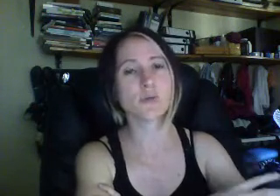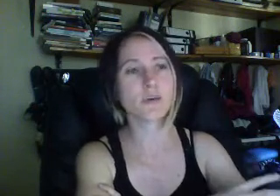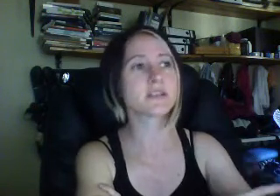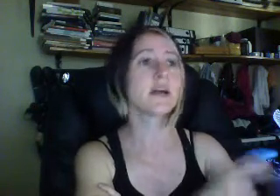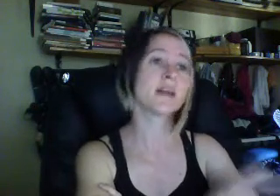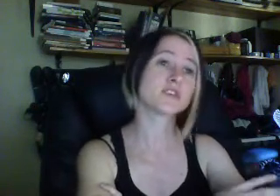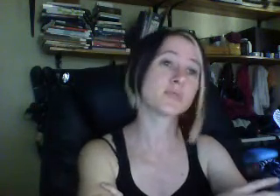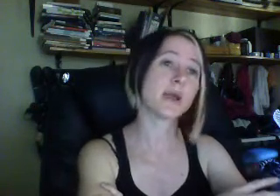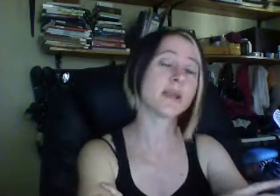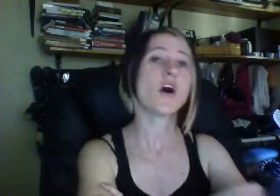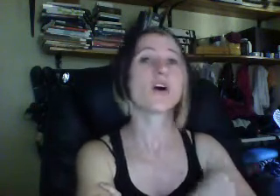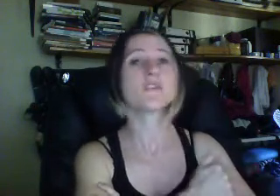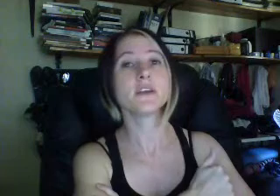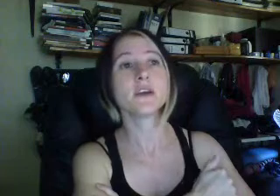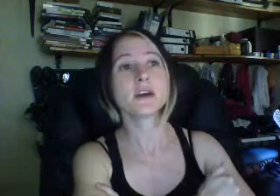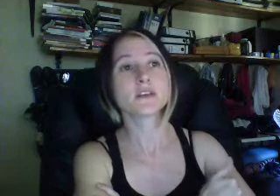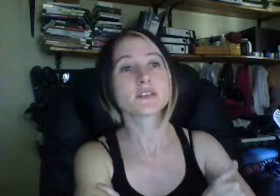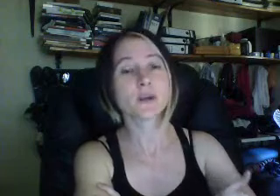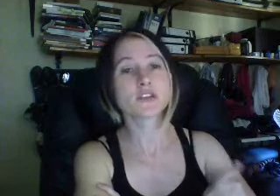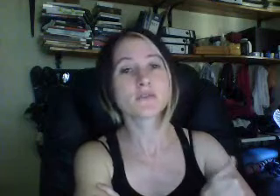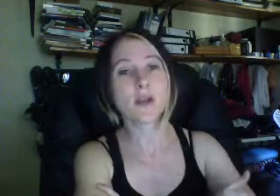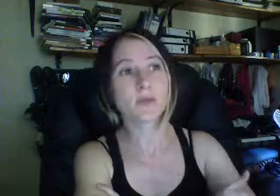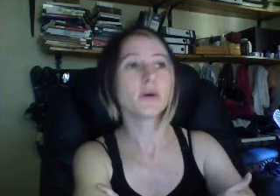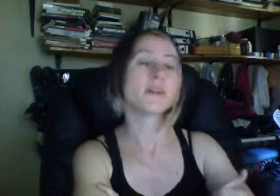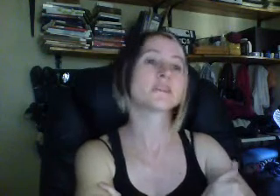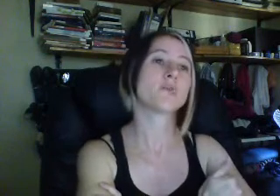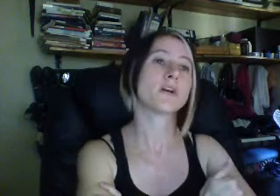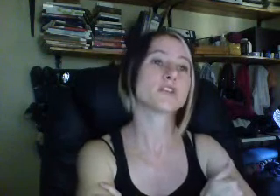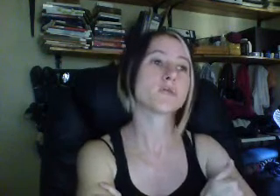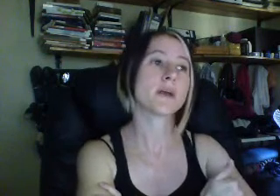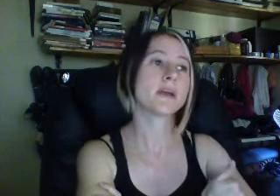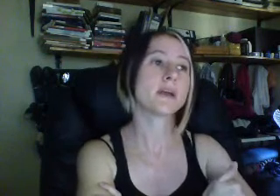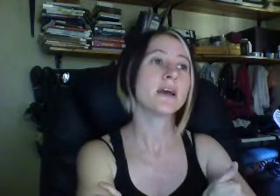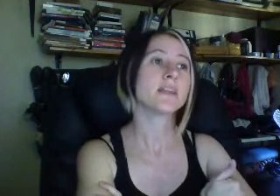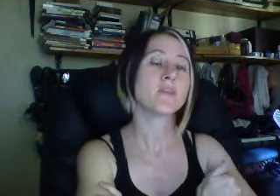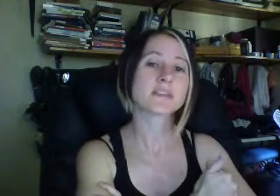stories, they explain the situation of the the situation. The situation of they were